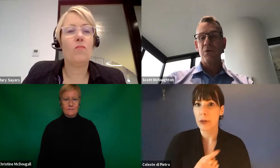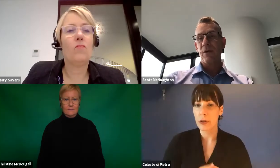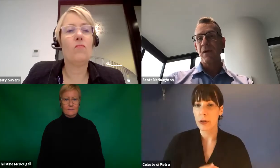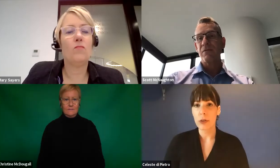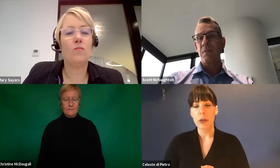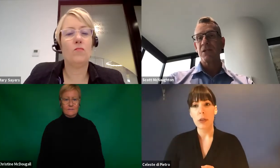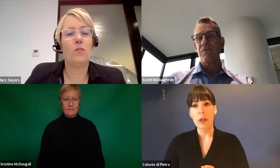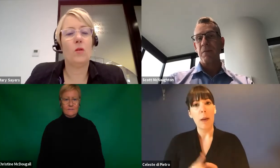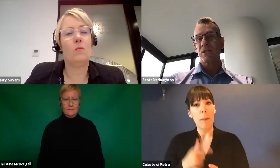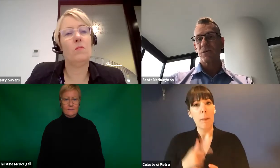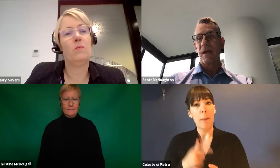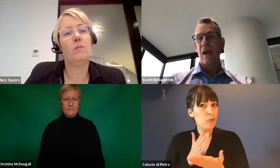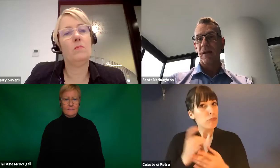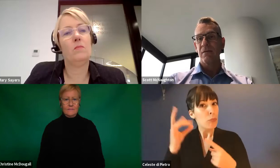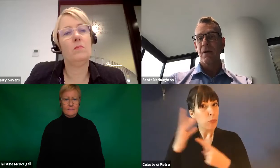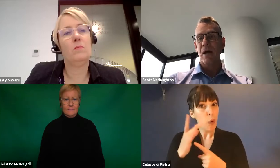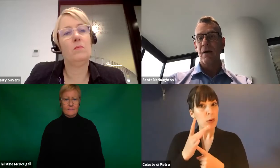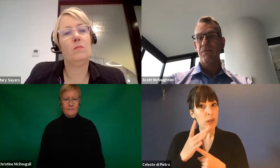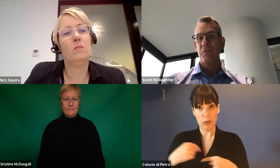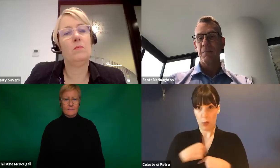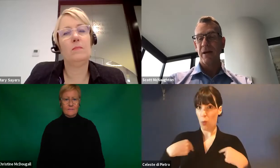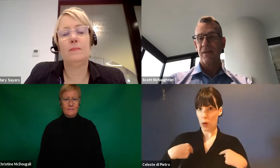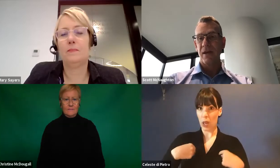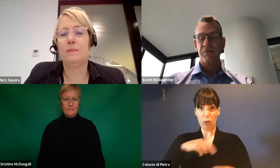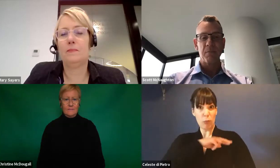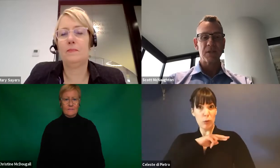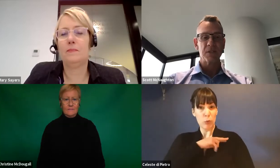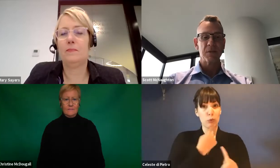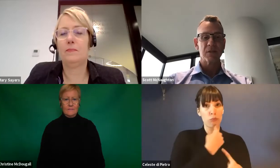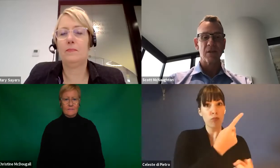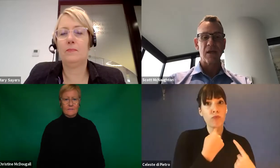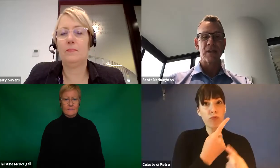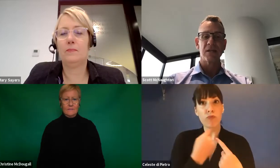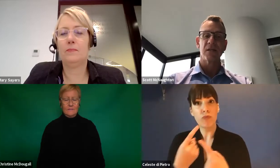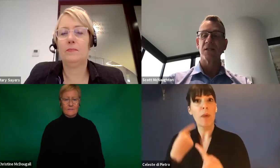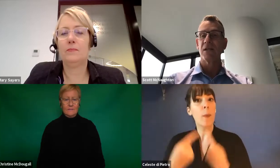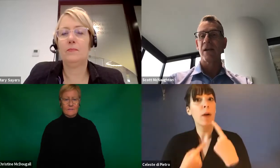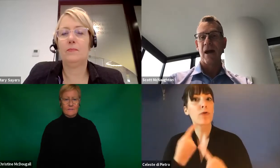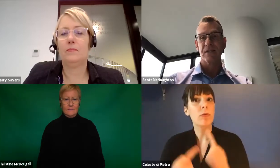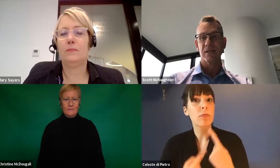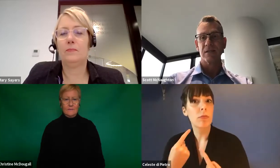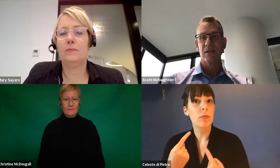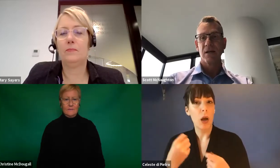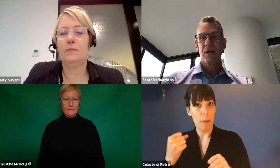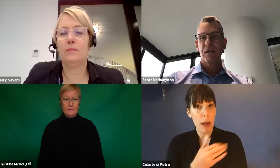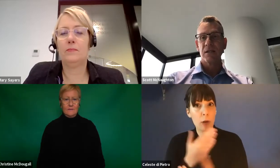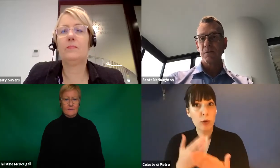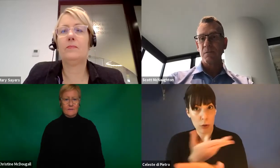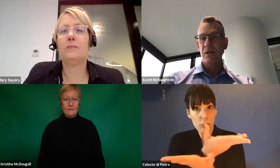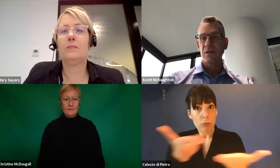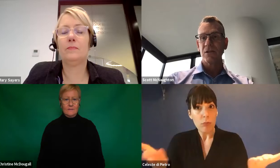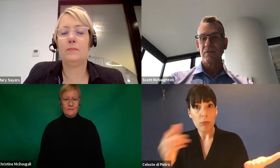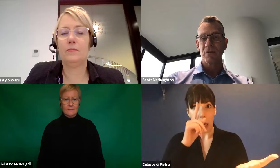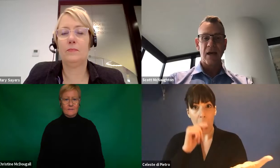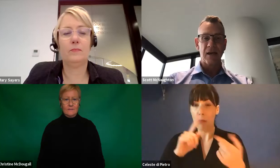it's really important that we give as much information as we can for people out there, for our participants, so that they can continue to access the